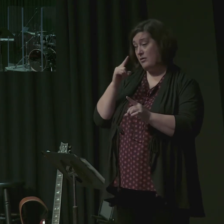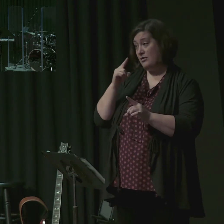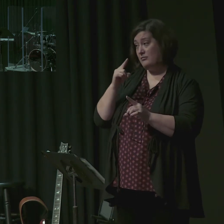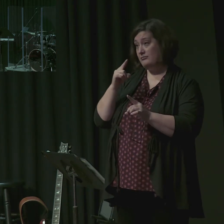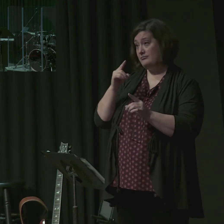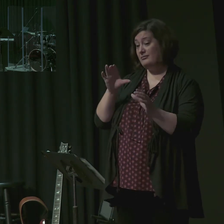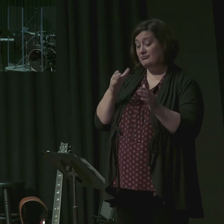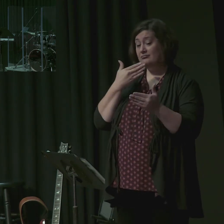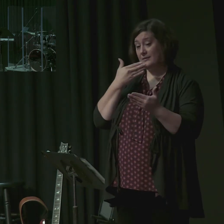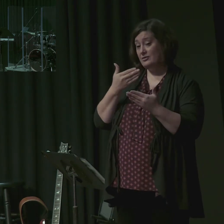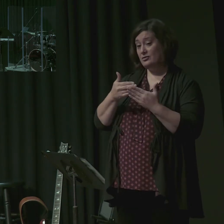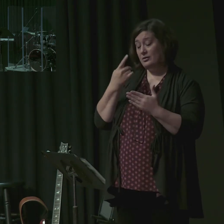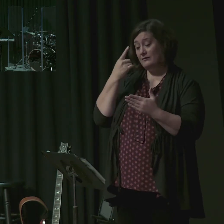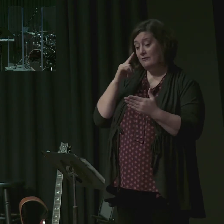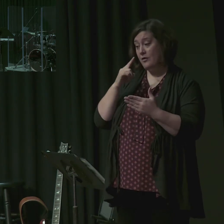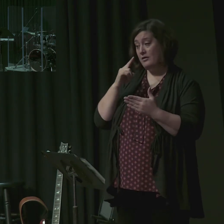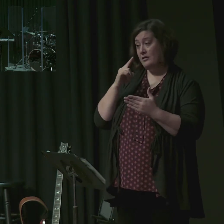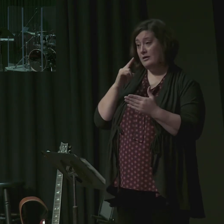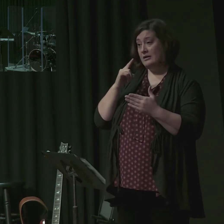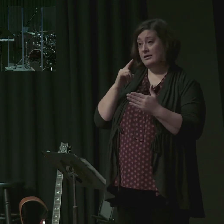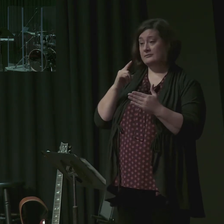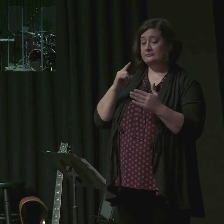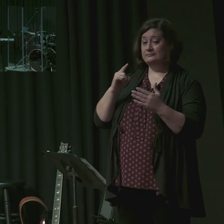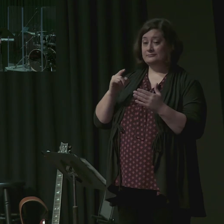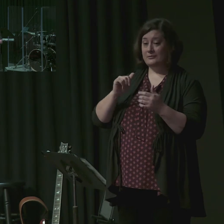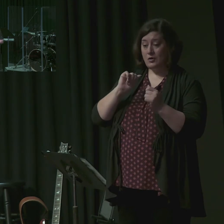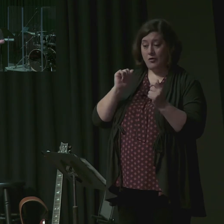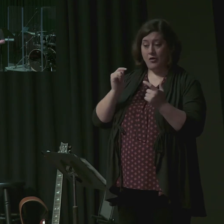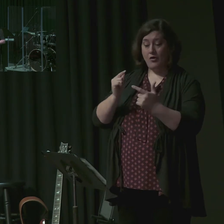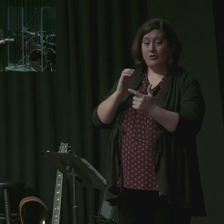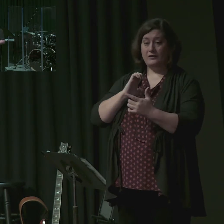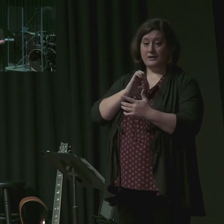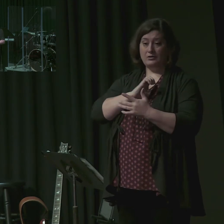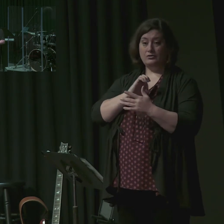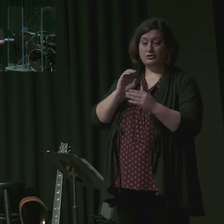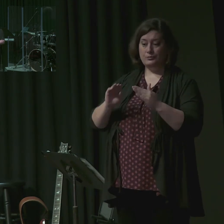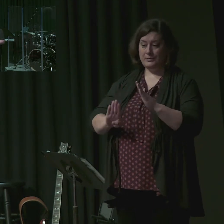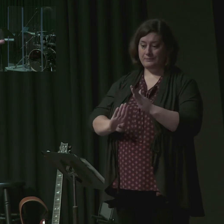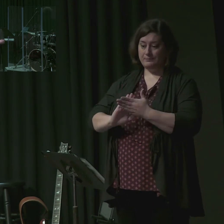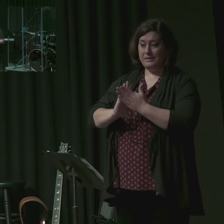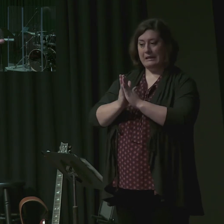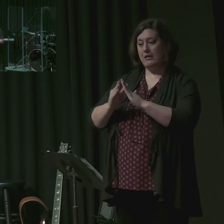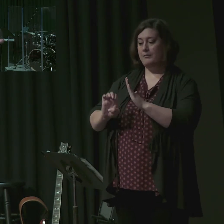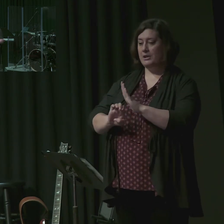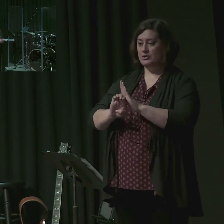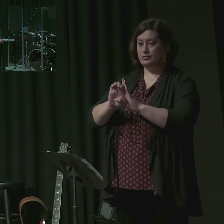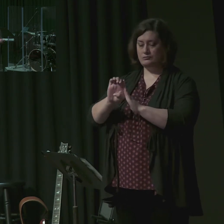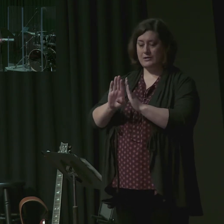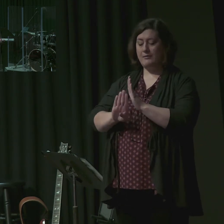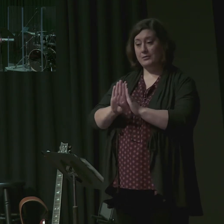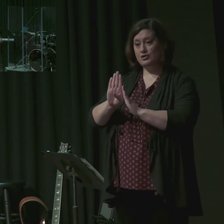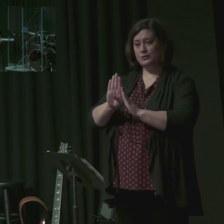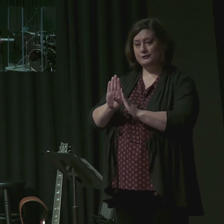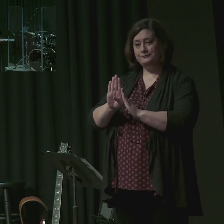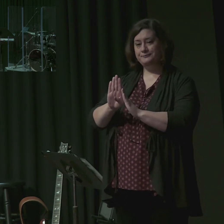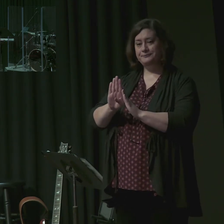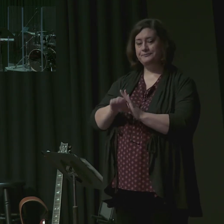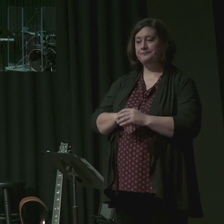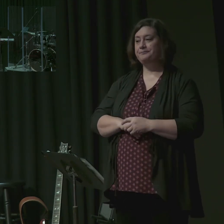under the Word to bring them to maturity. Now, there are many tasks